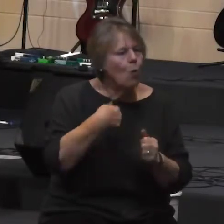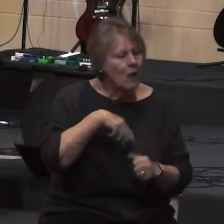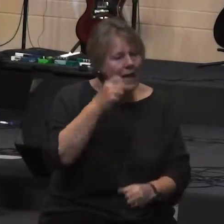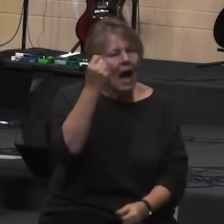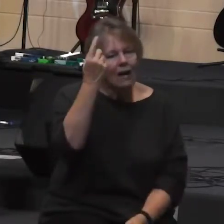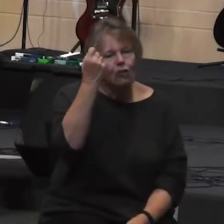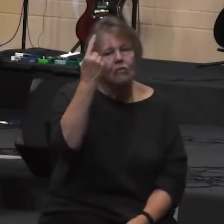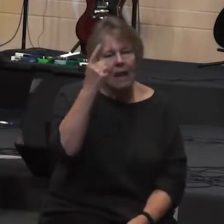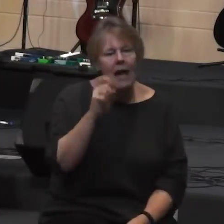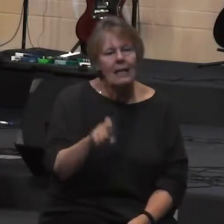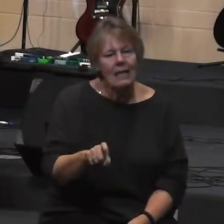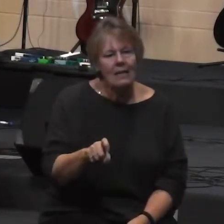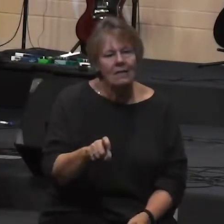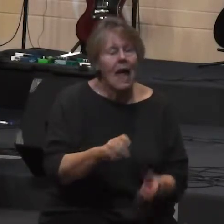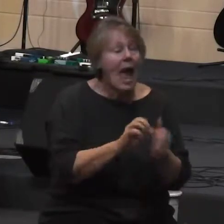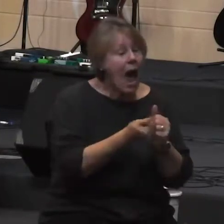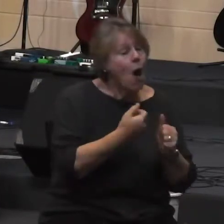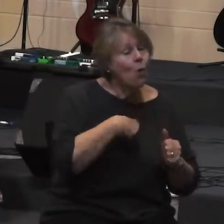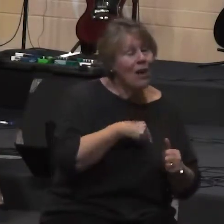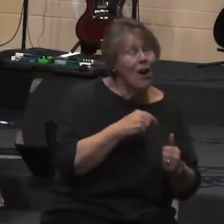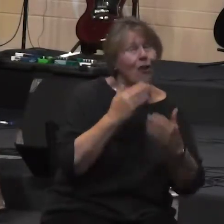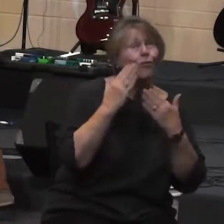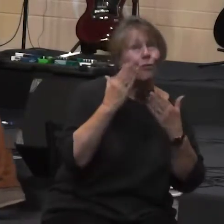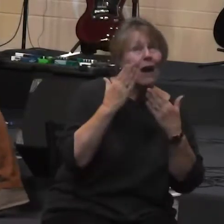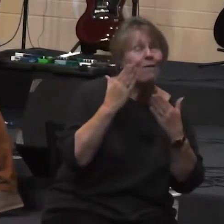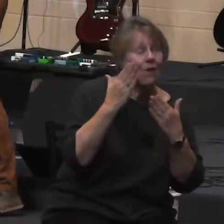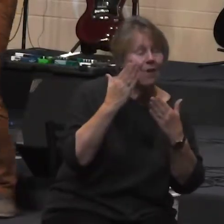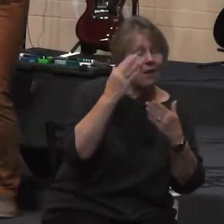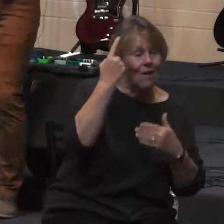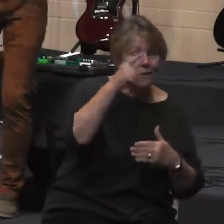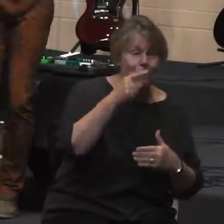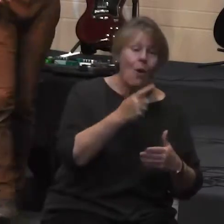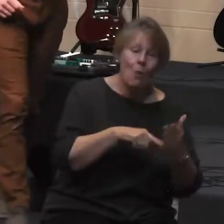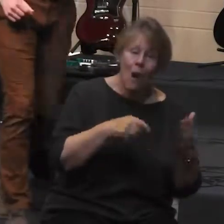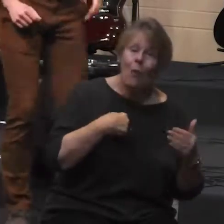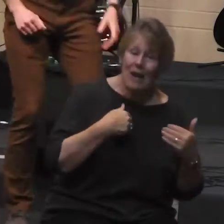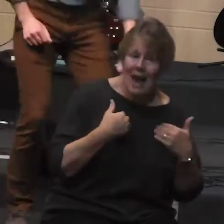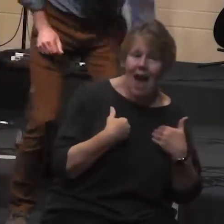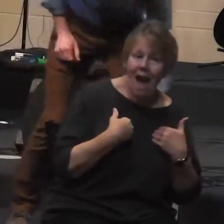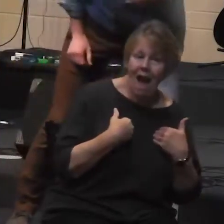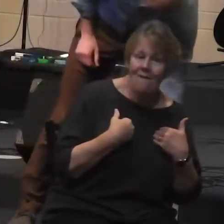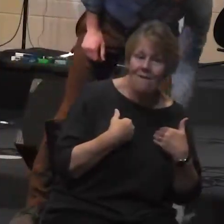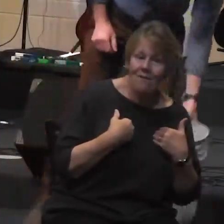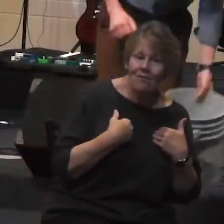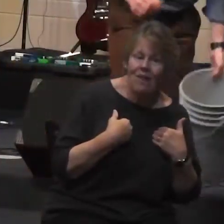for what we have allow me to illustrate I